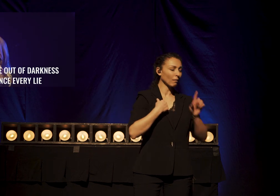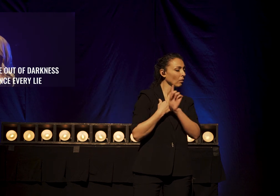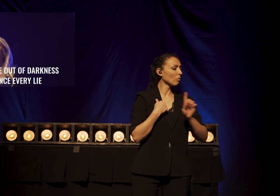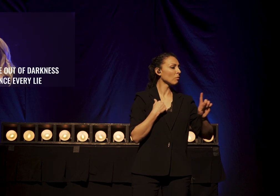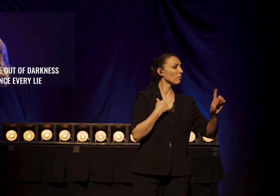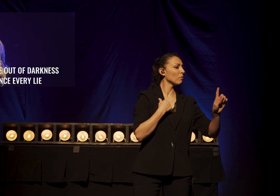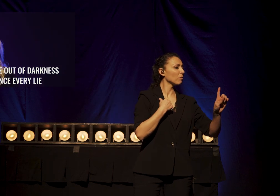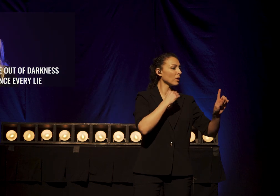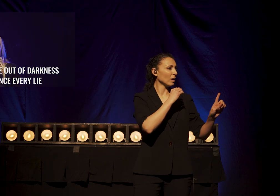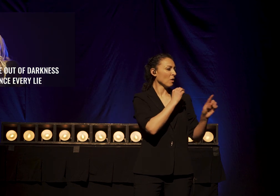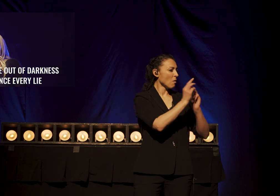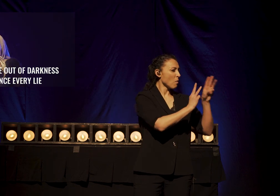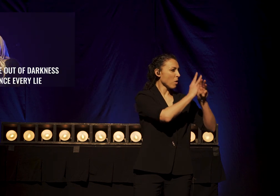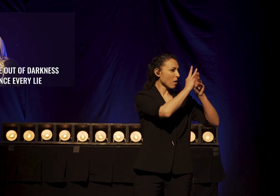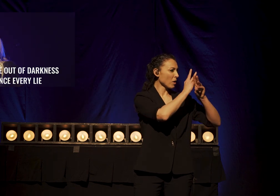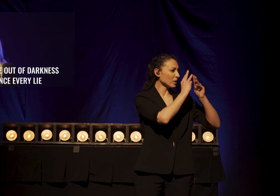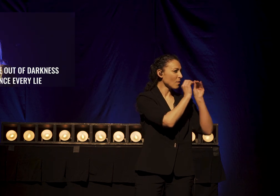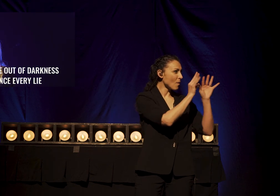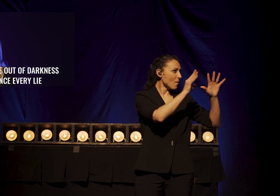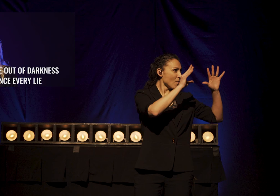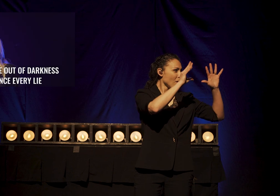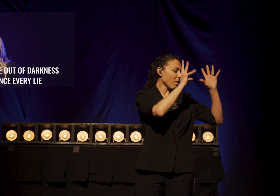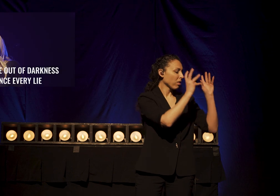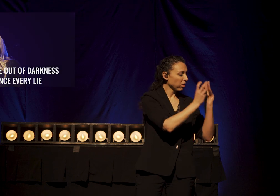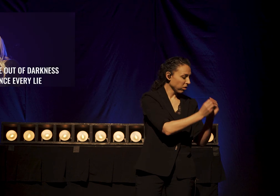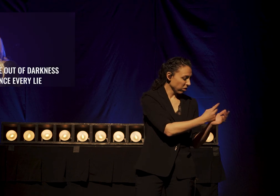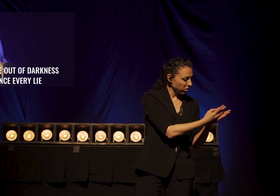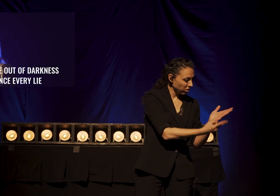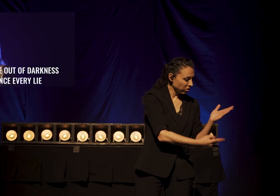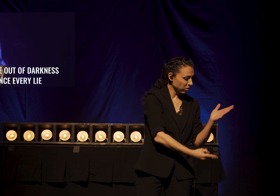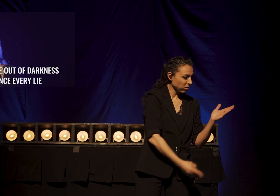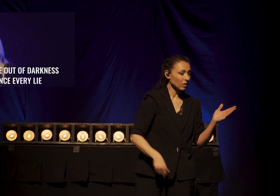You silence every lie.